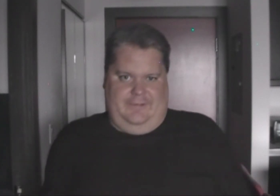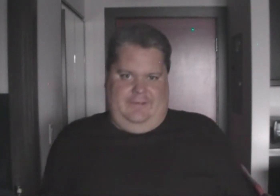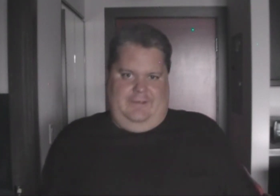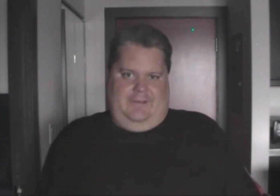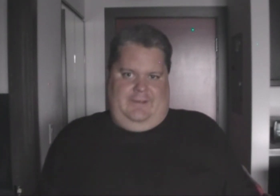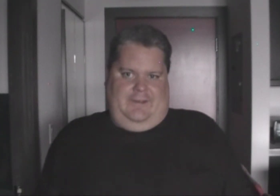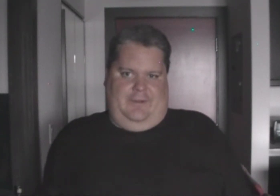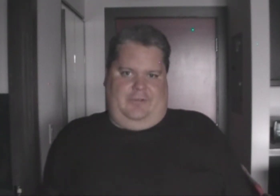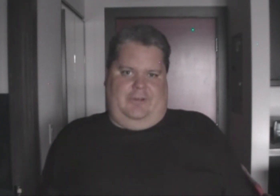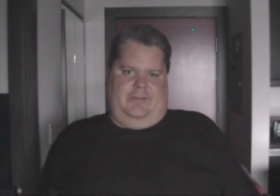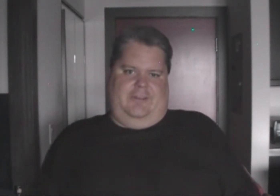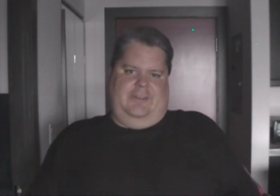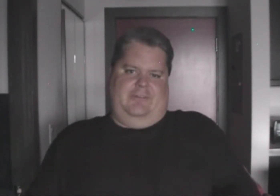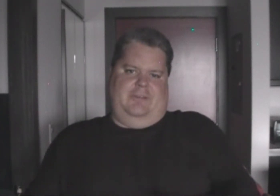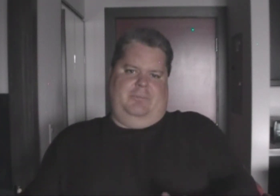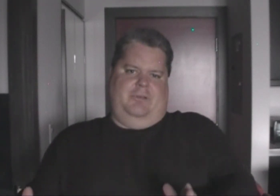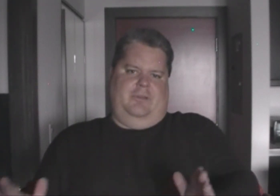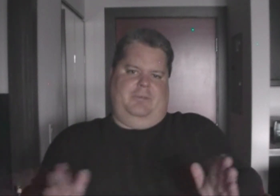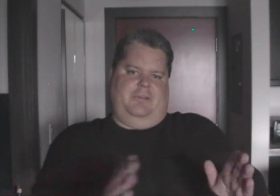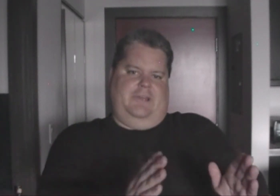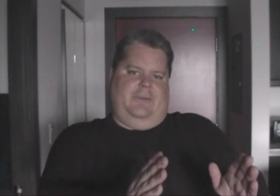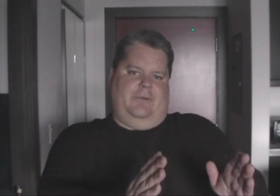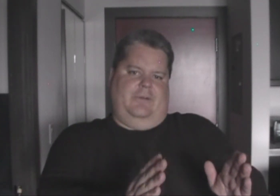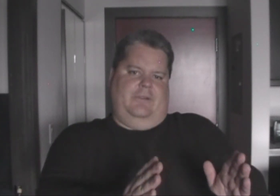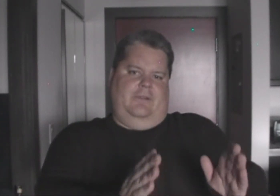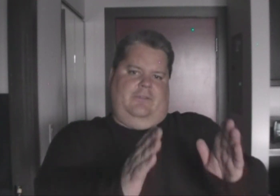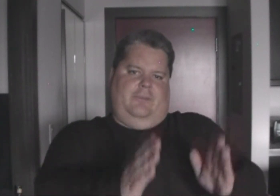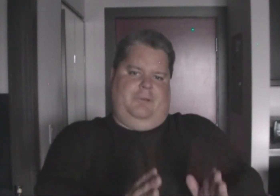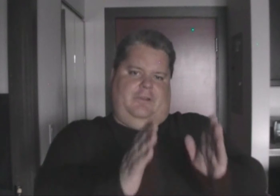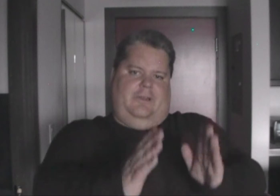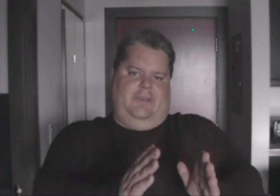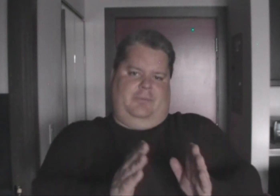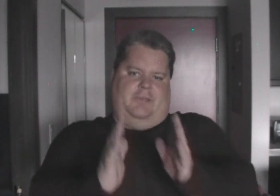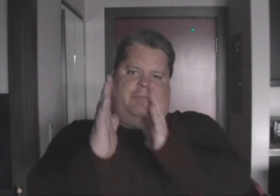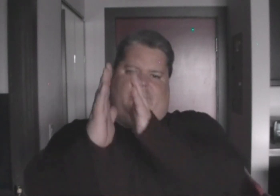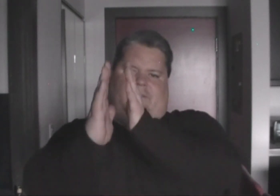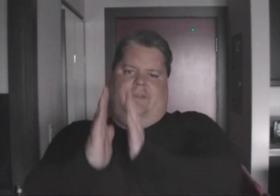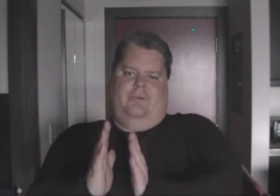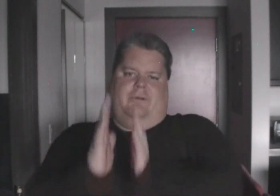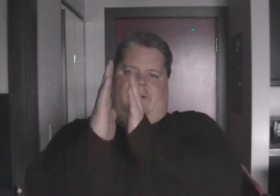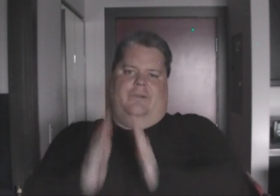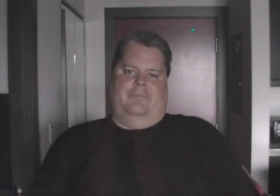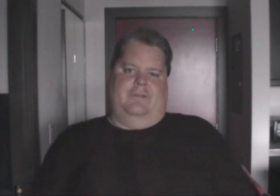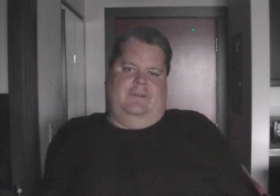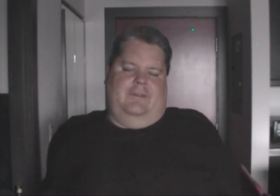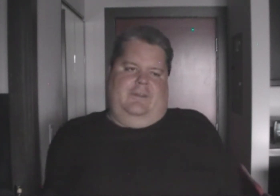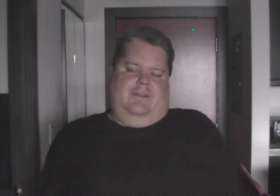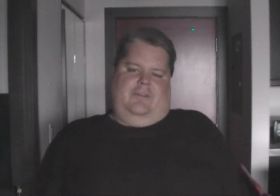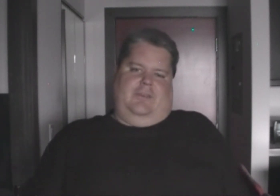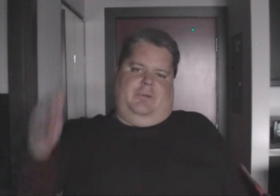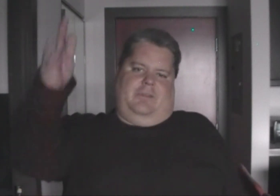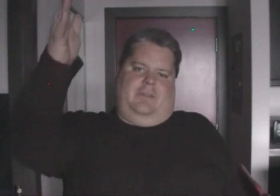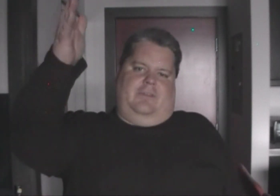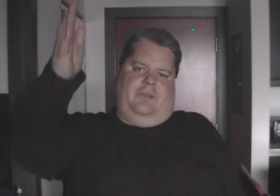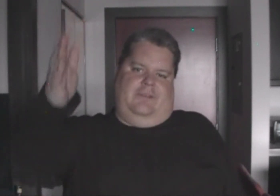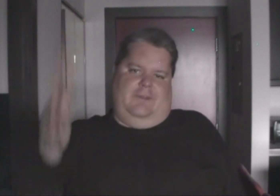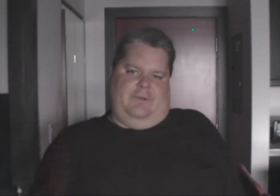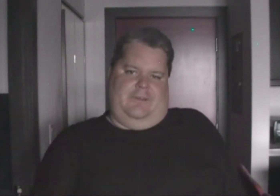you always try to strategically build up your tower, fill up your lines, but you have one narrow column. So you can put the straight line one in